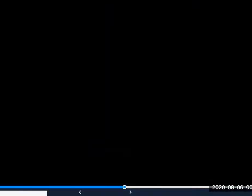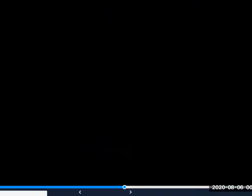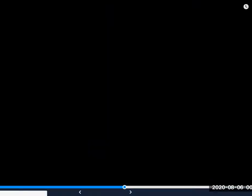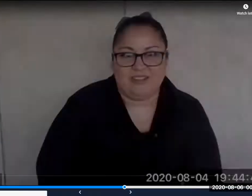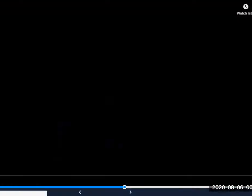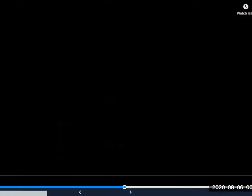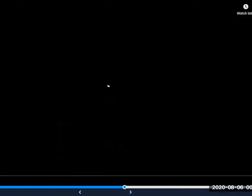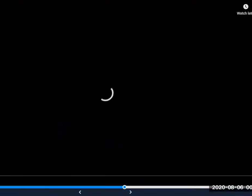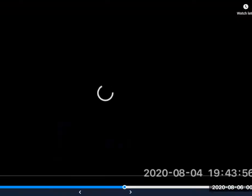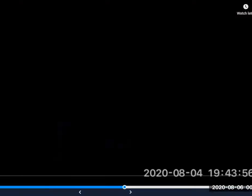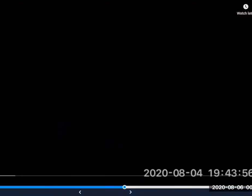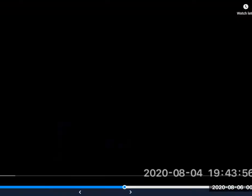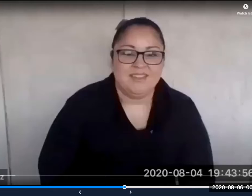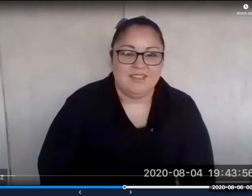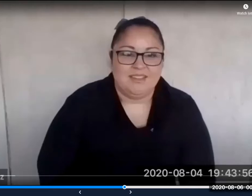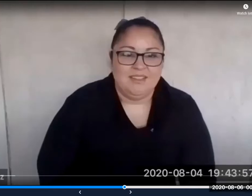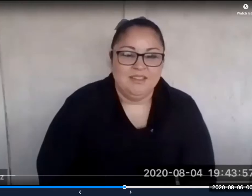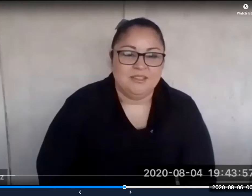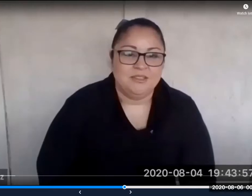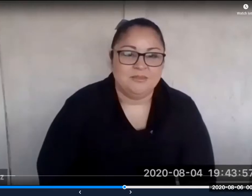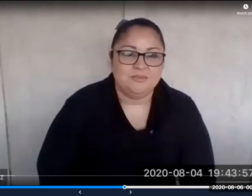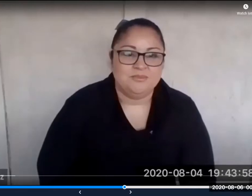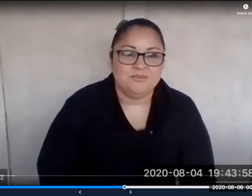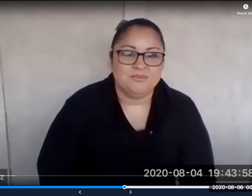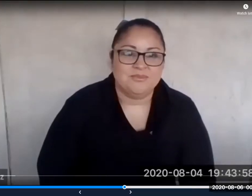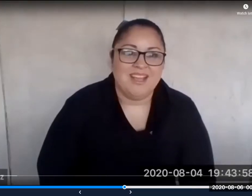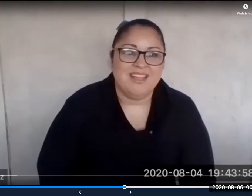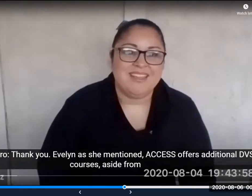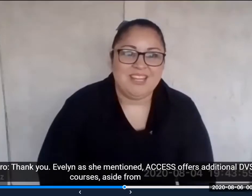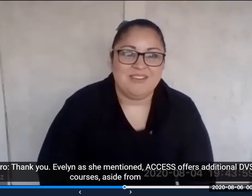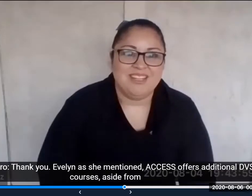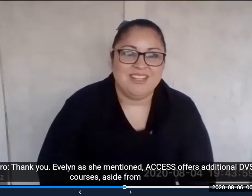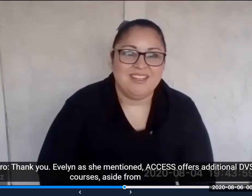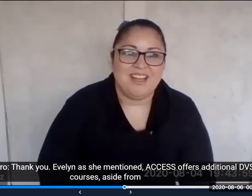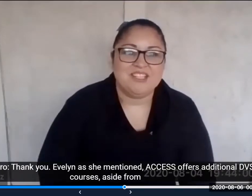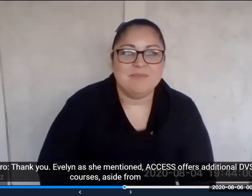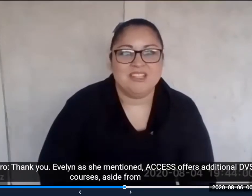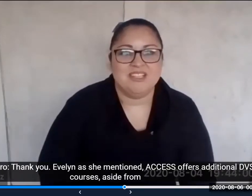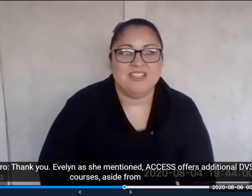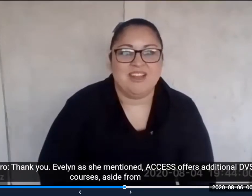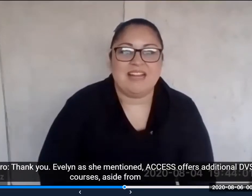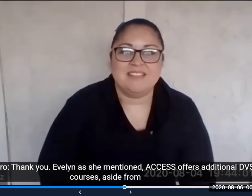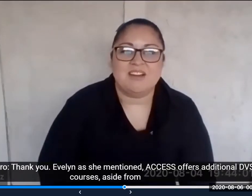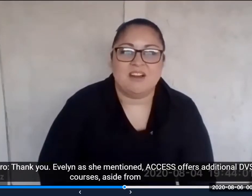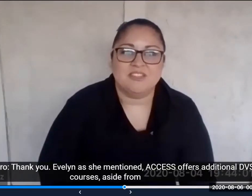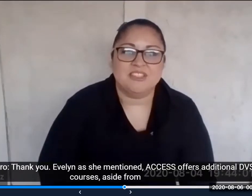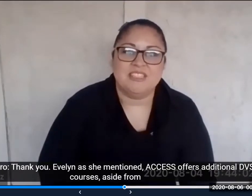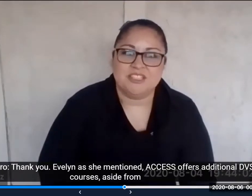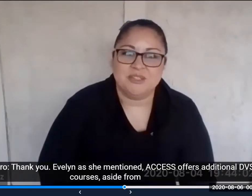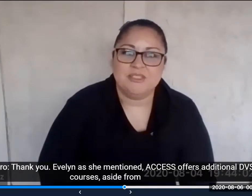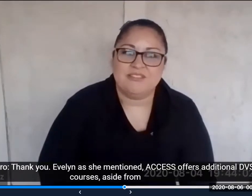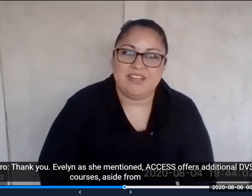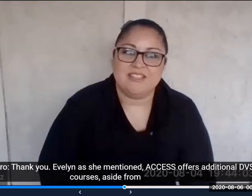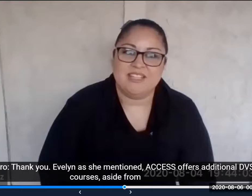Evelyn Thank you, Evelyn. Evelyn Marquez As she mentioned, ACCESS offers